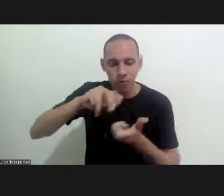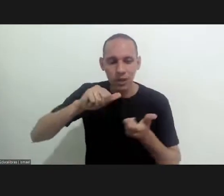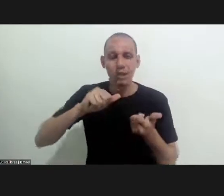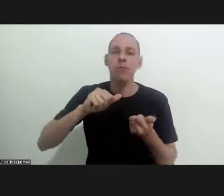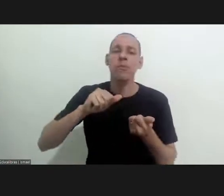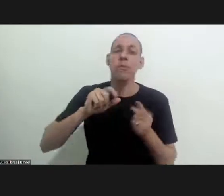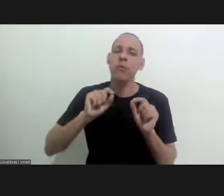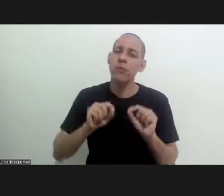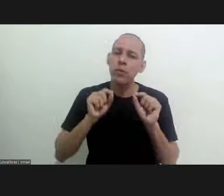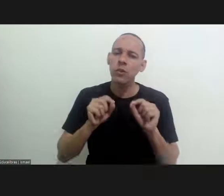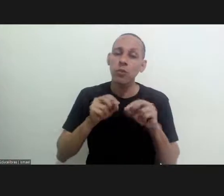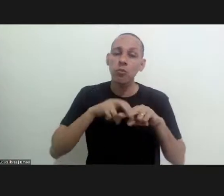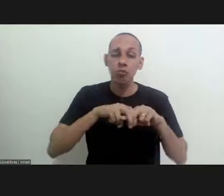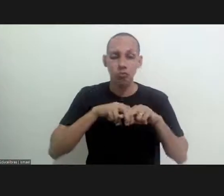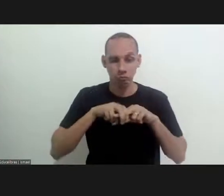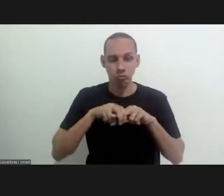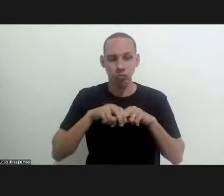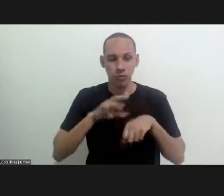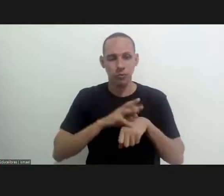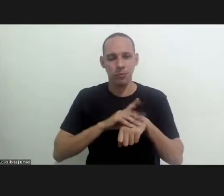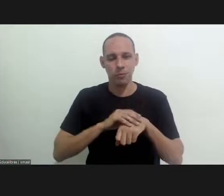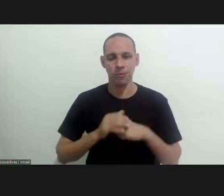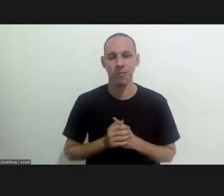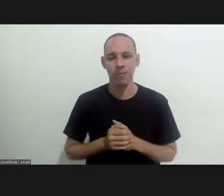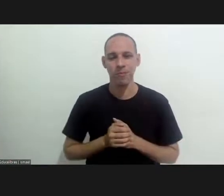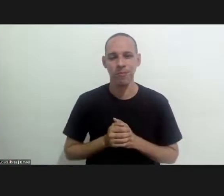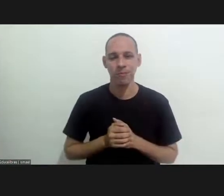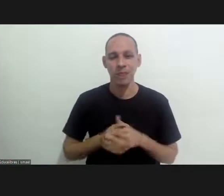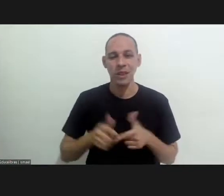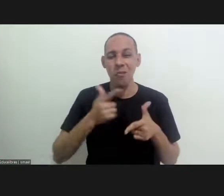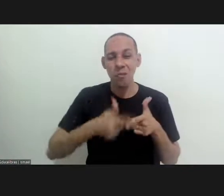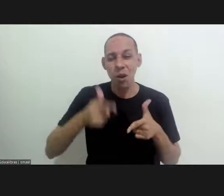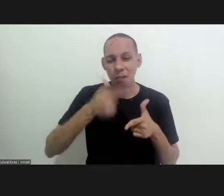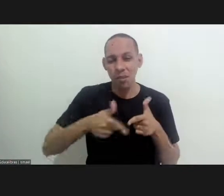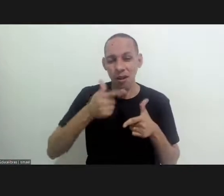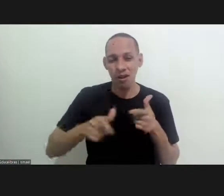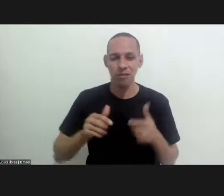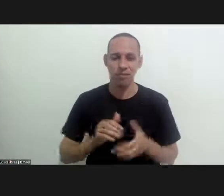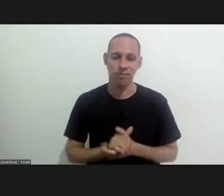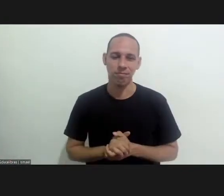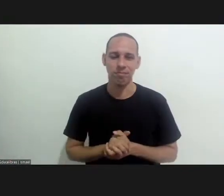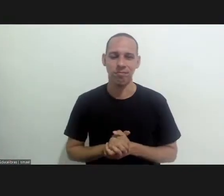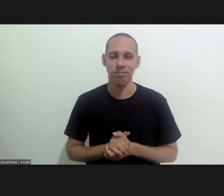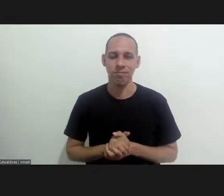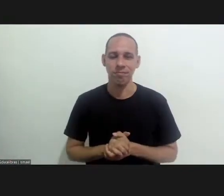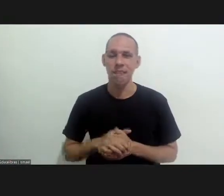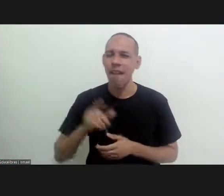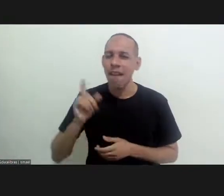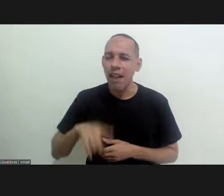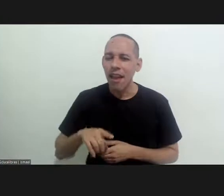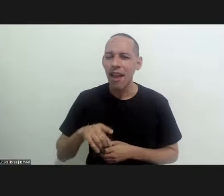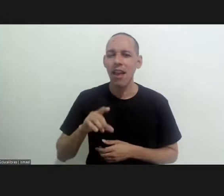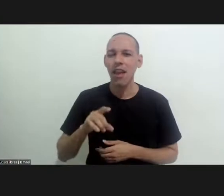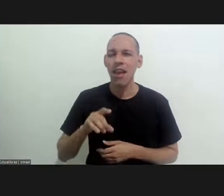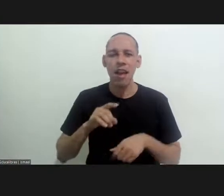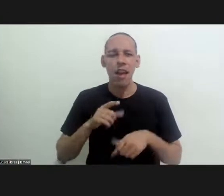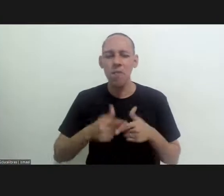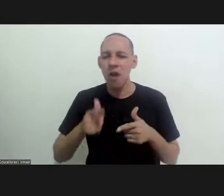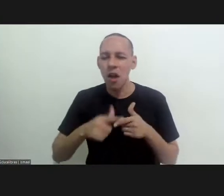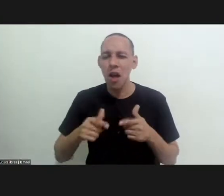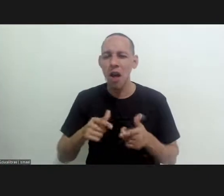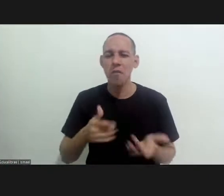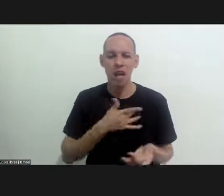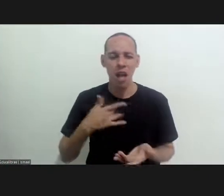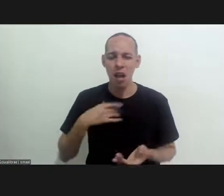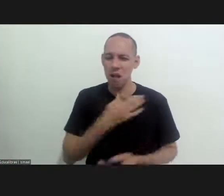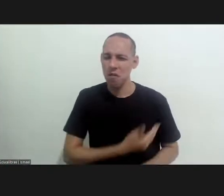visibility on the cause of Chagas disease, on the issues of Chagas disease. It is more than a